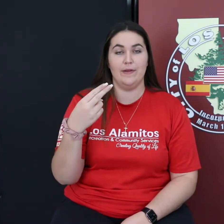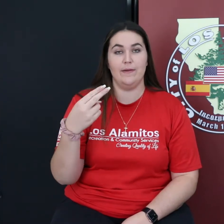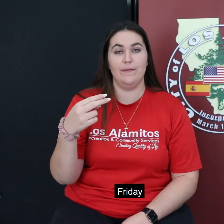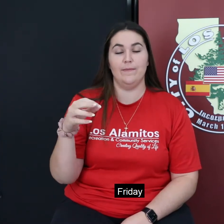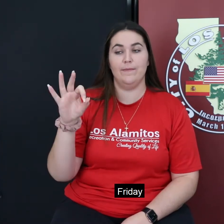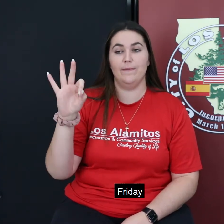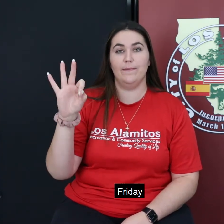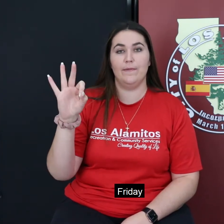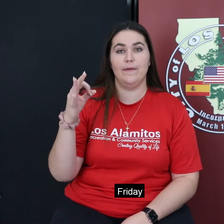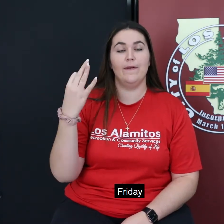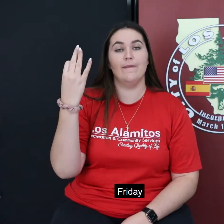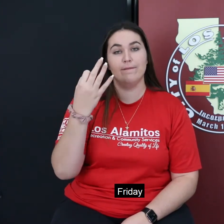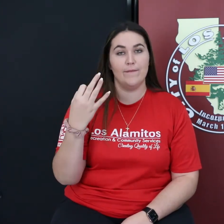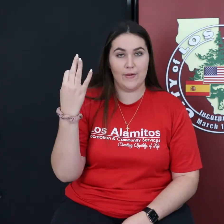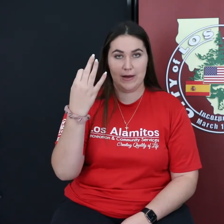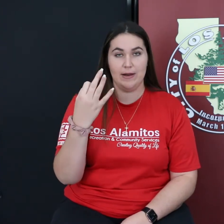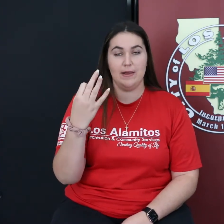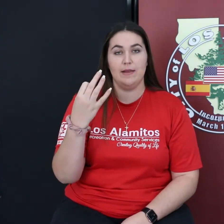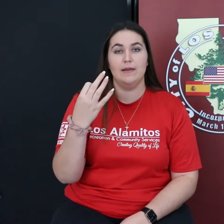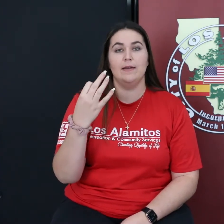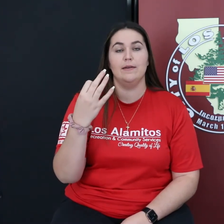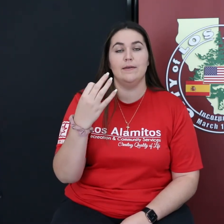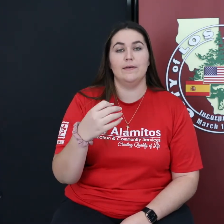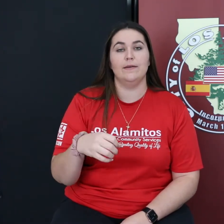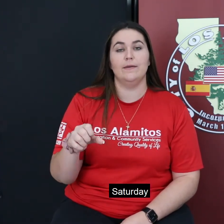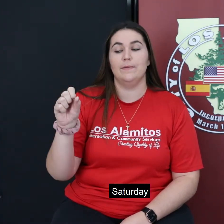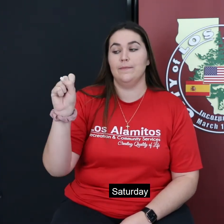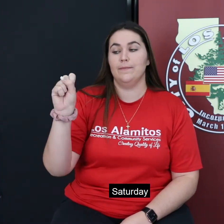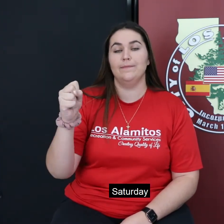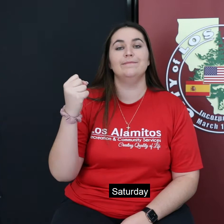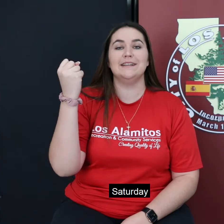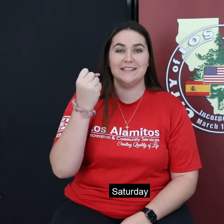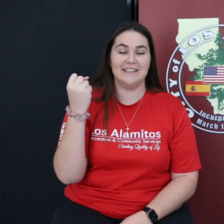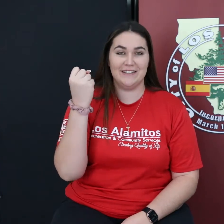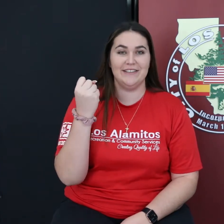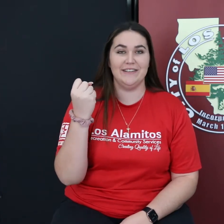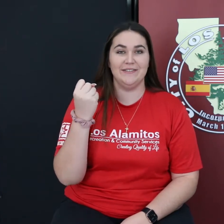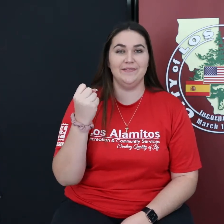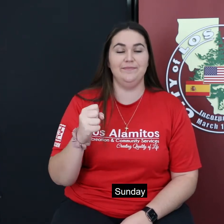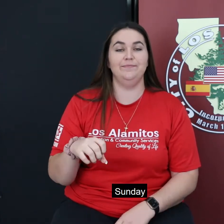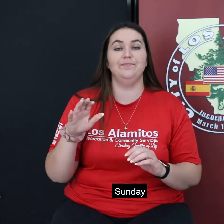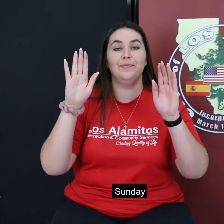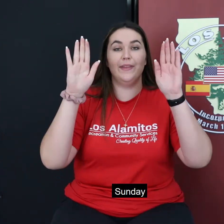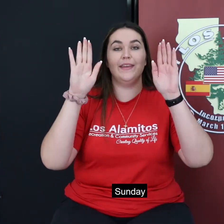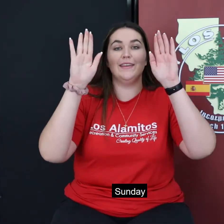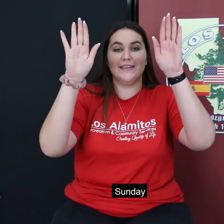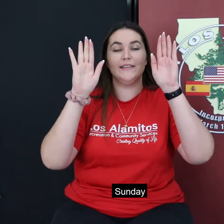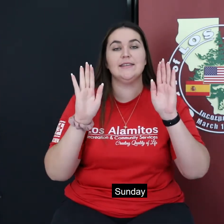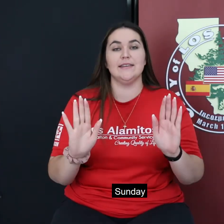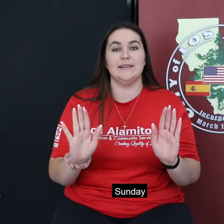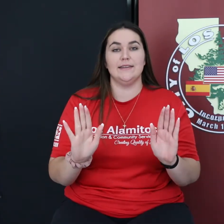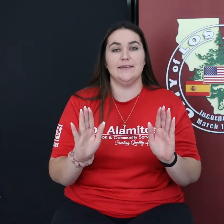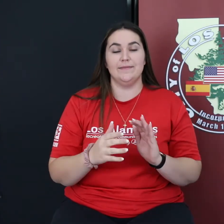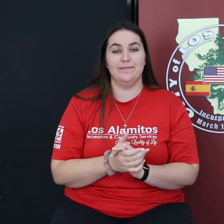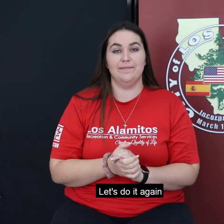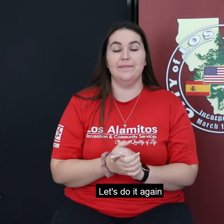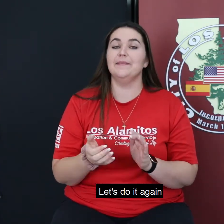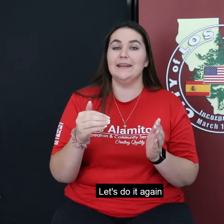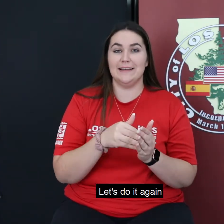Friday, Saturday, Sunday. Let's do it again.